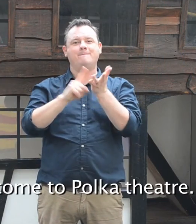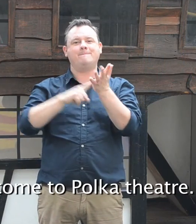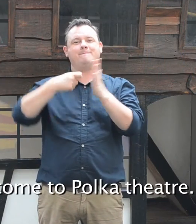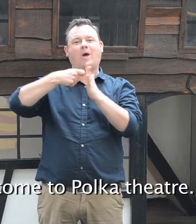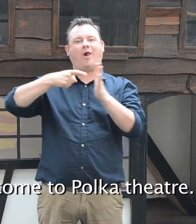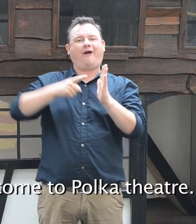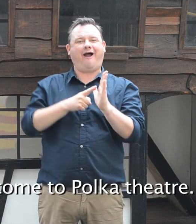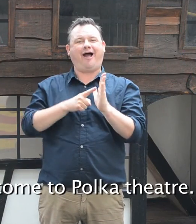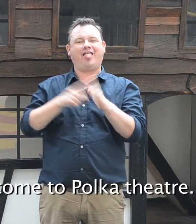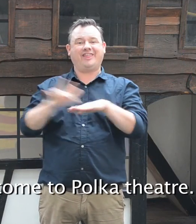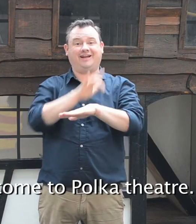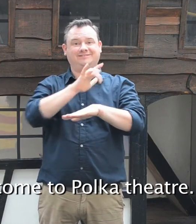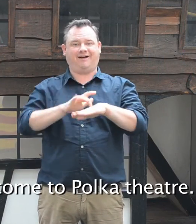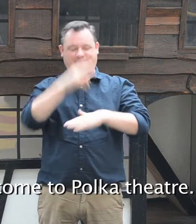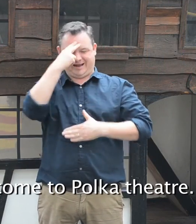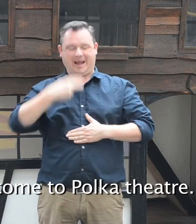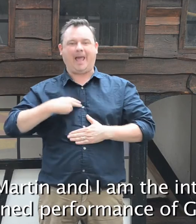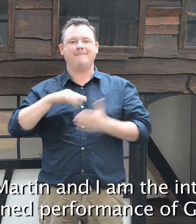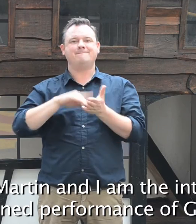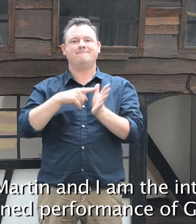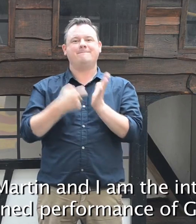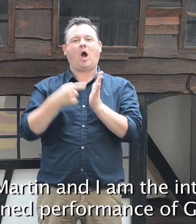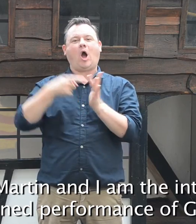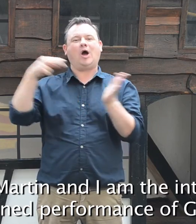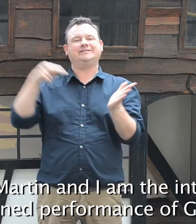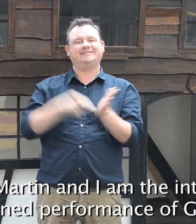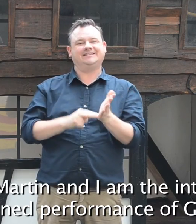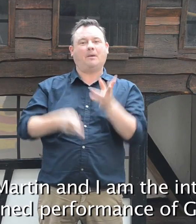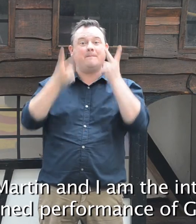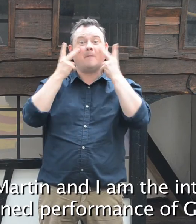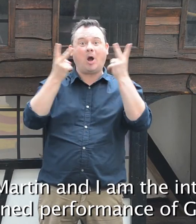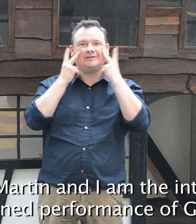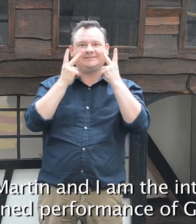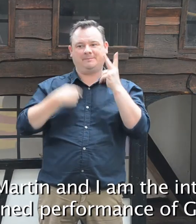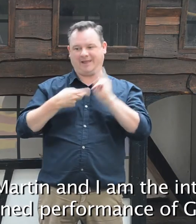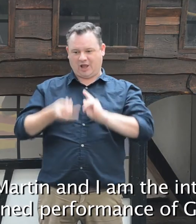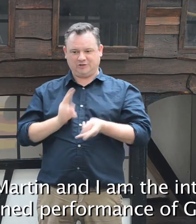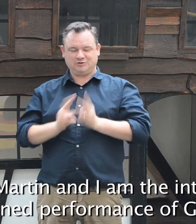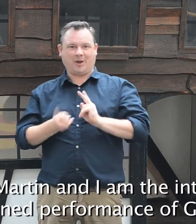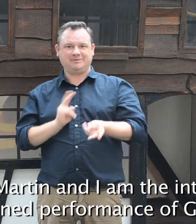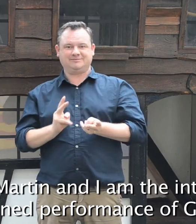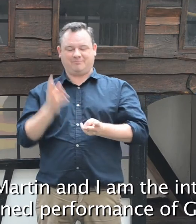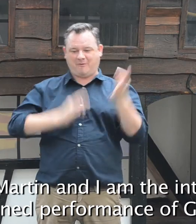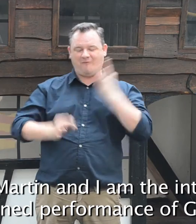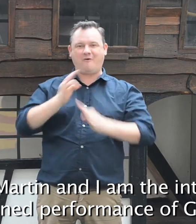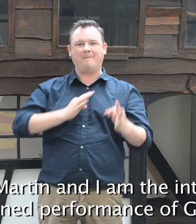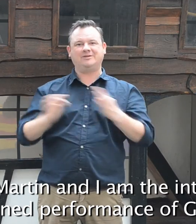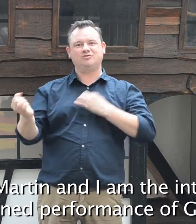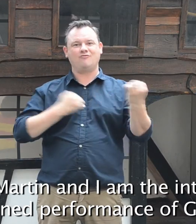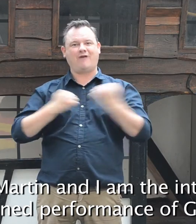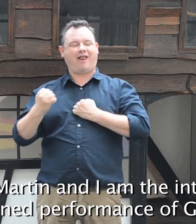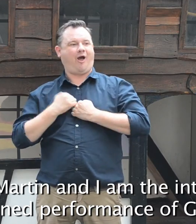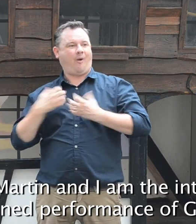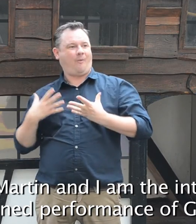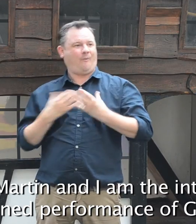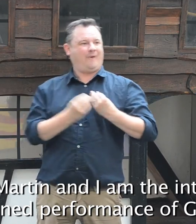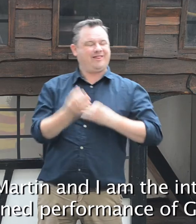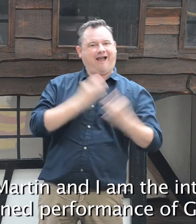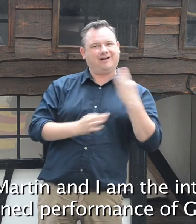Welcome to Polka Theatre! My name is Martin, and I am the interpreter for the signed performance of